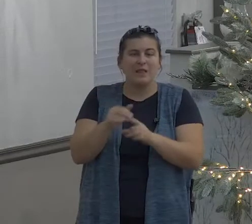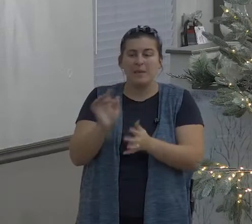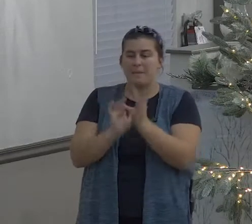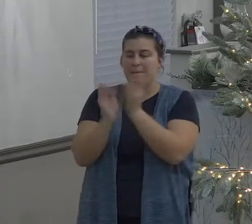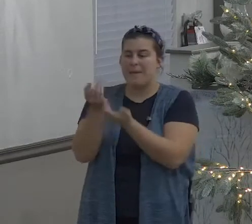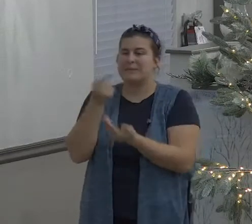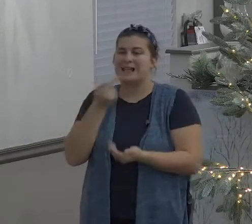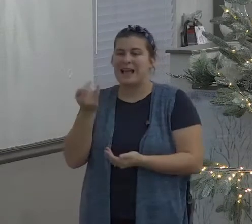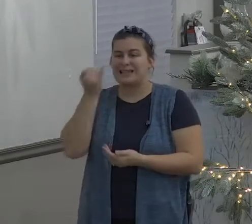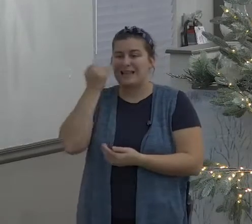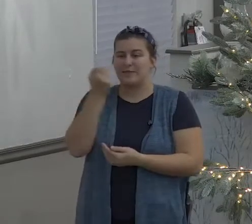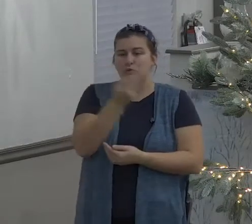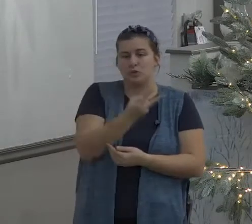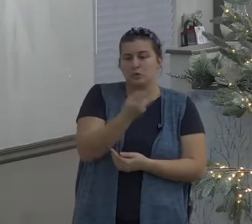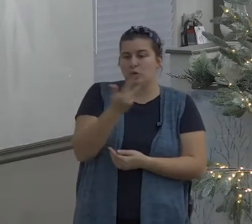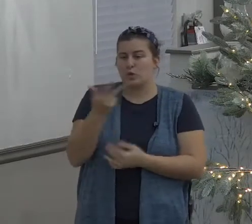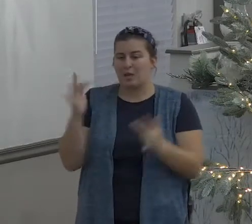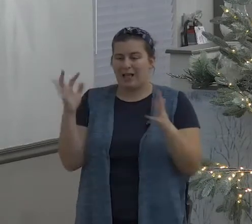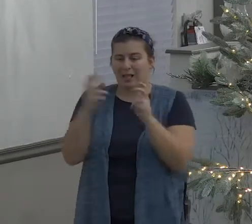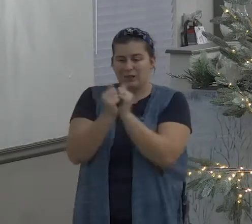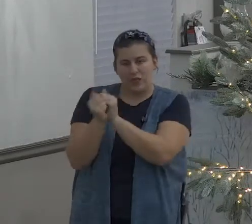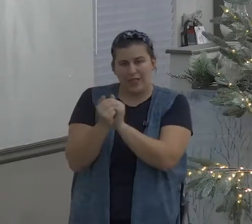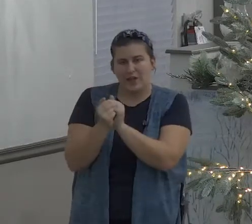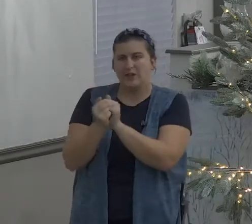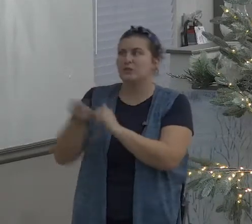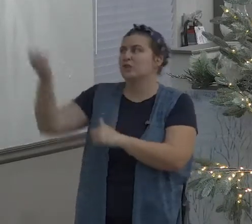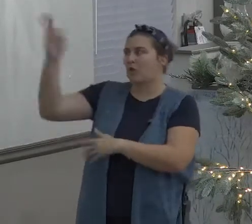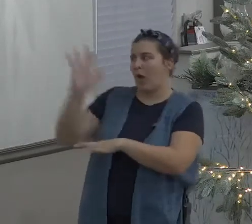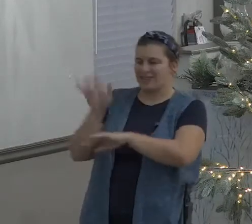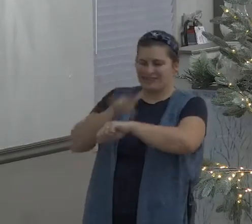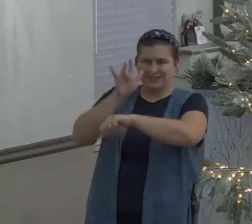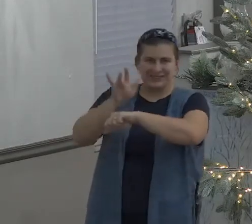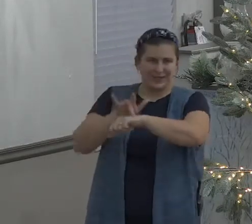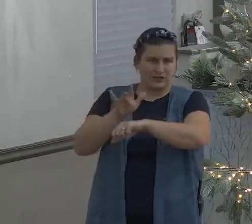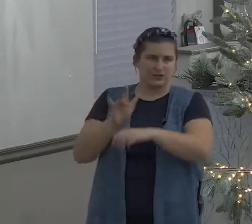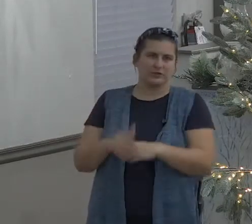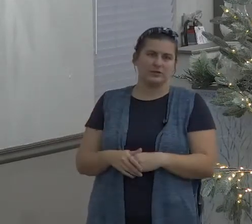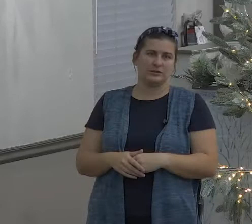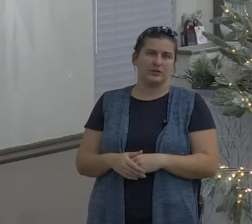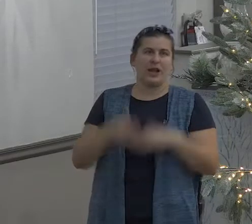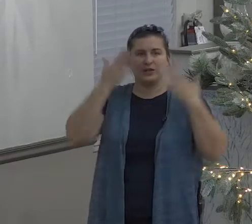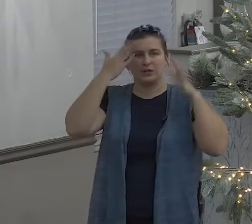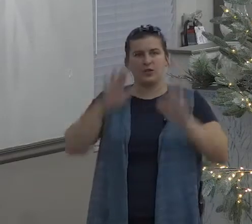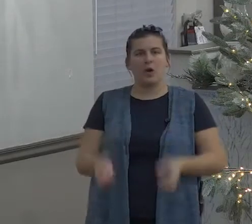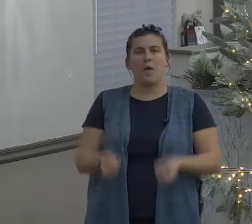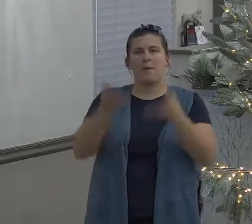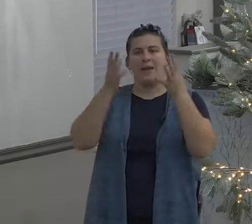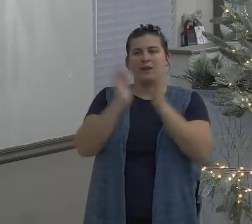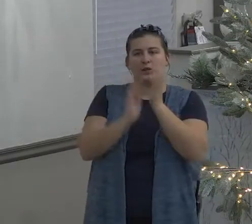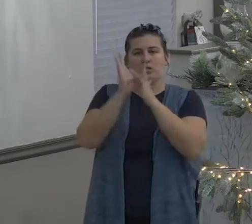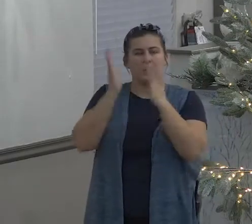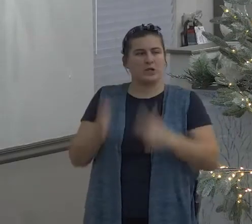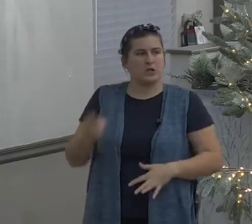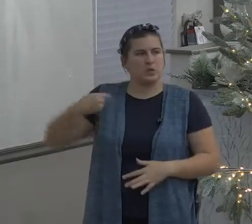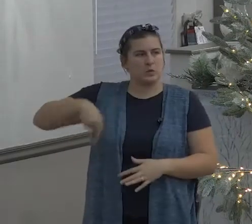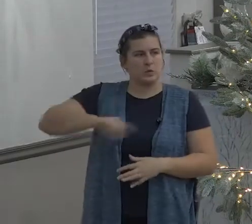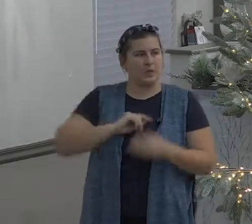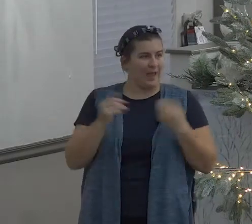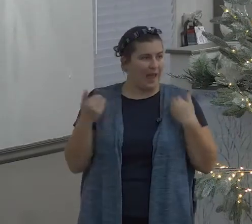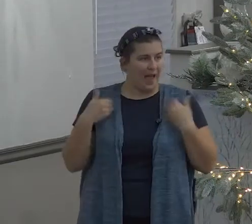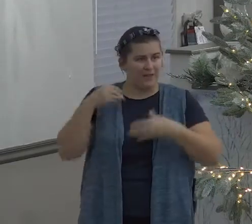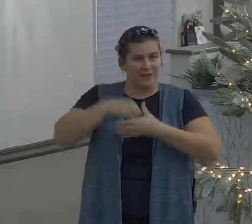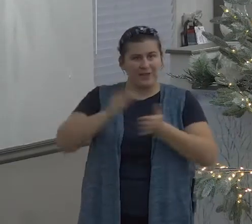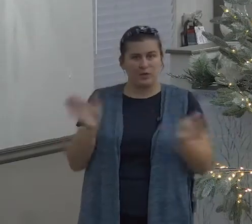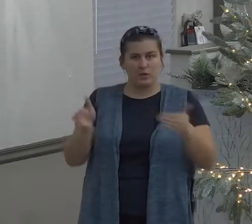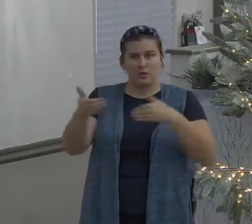he's in this room right now he's trying to speak to you and I he's in this room right now where two or three are gathered